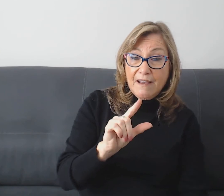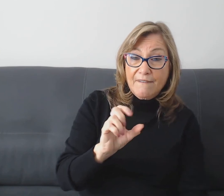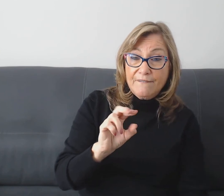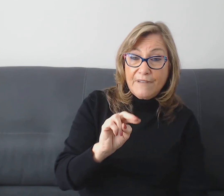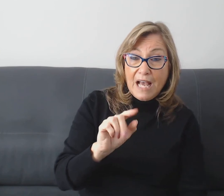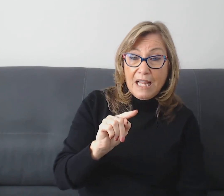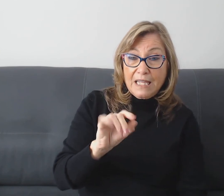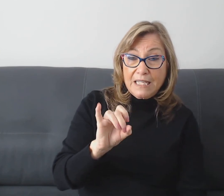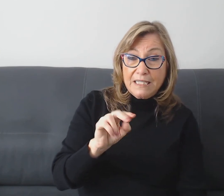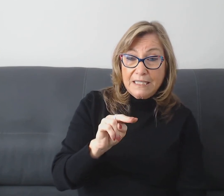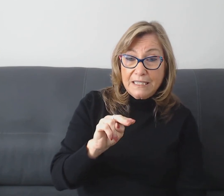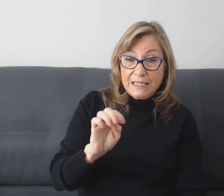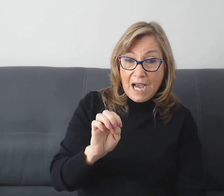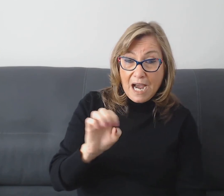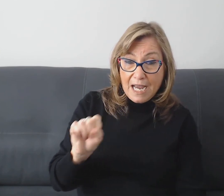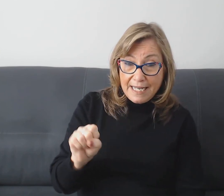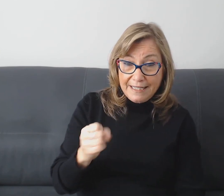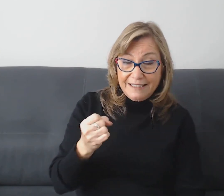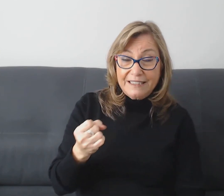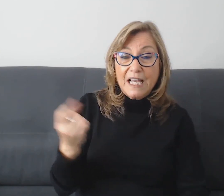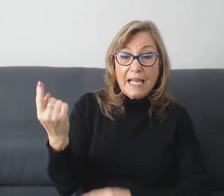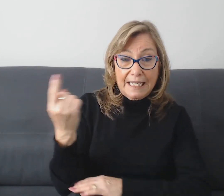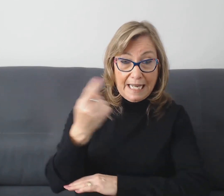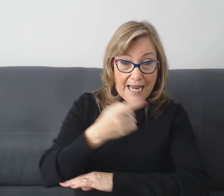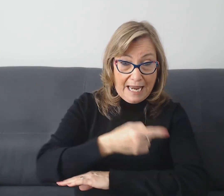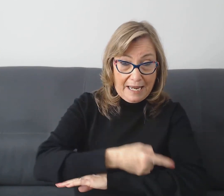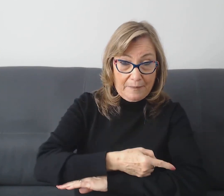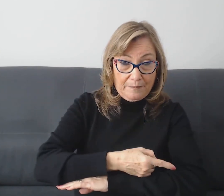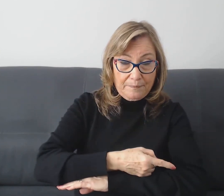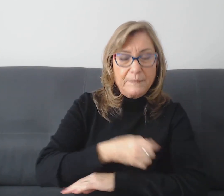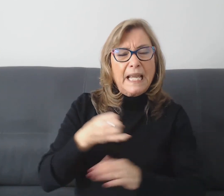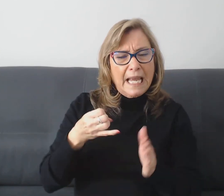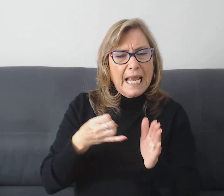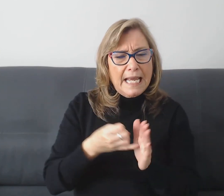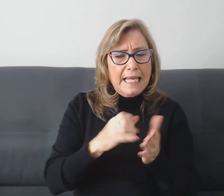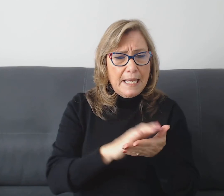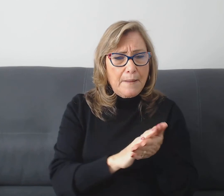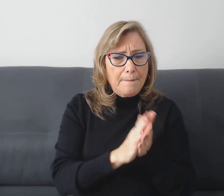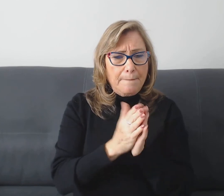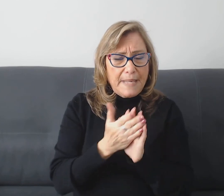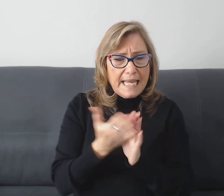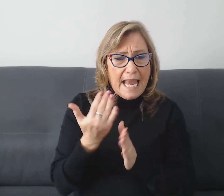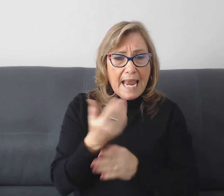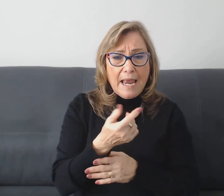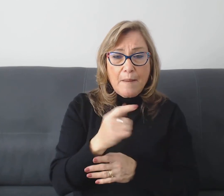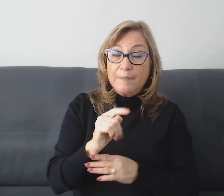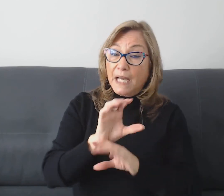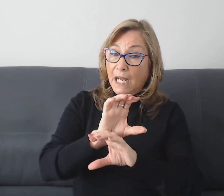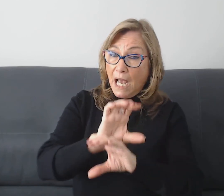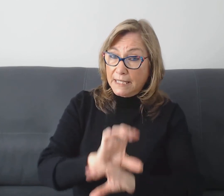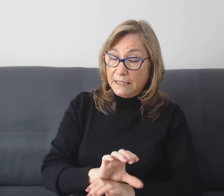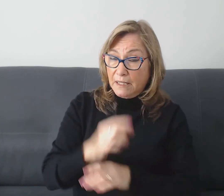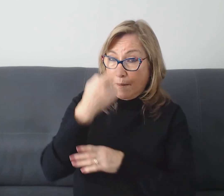It became a custom for lovers to send each other